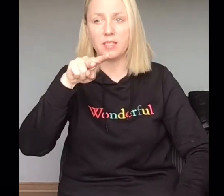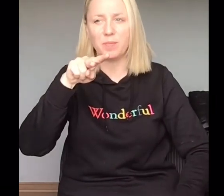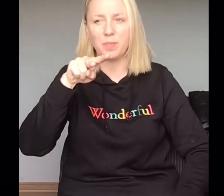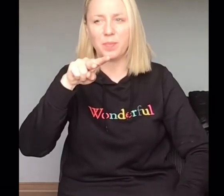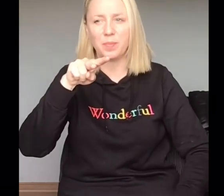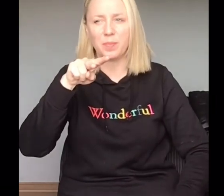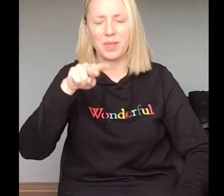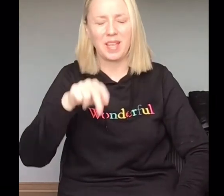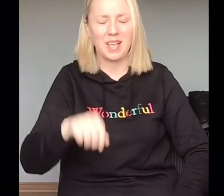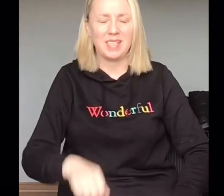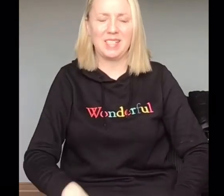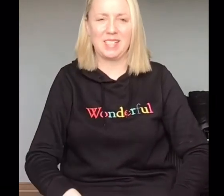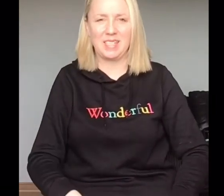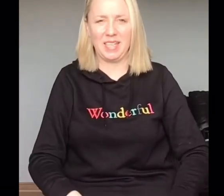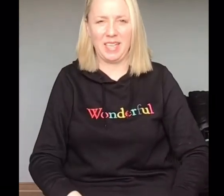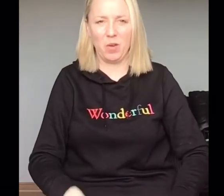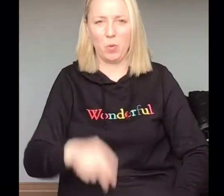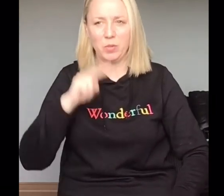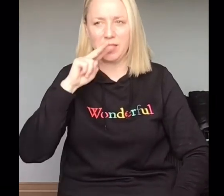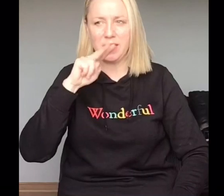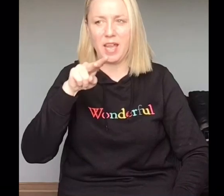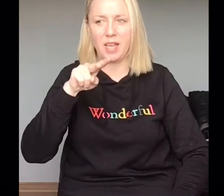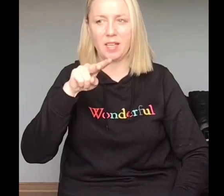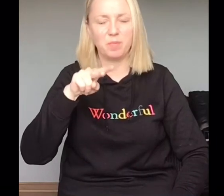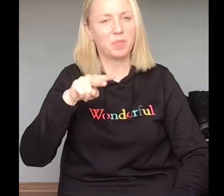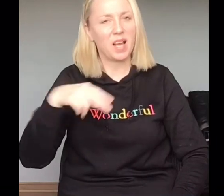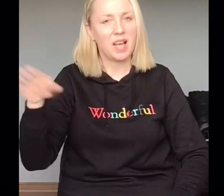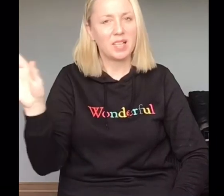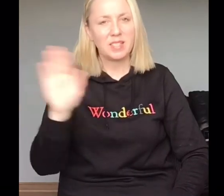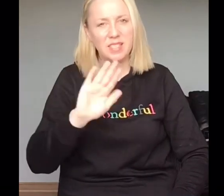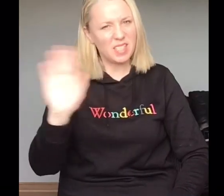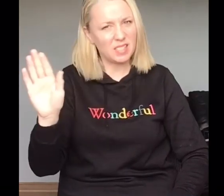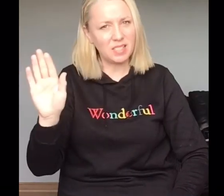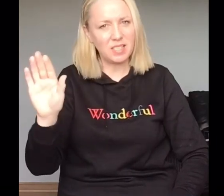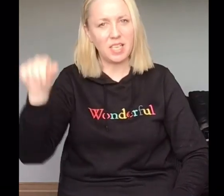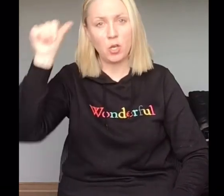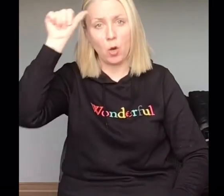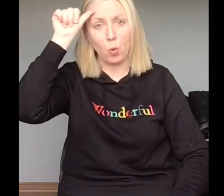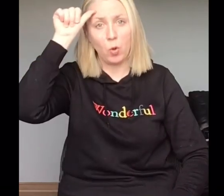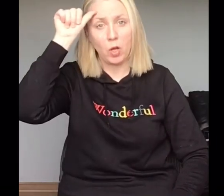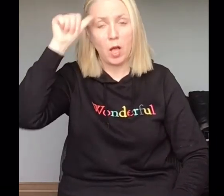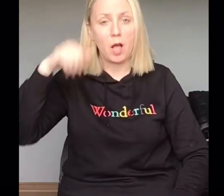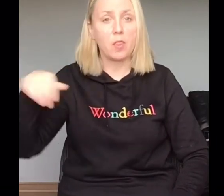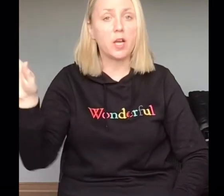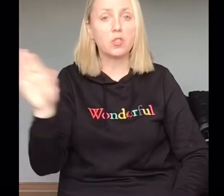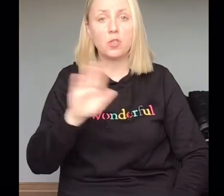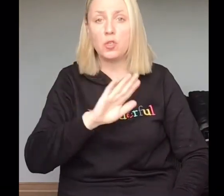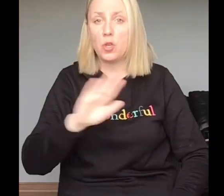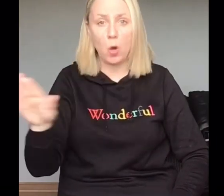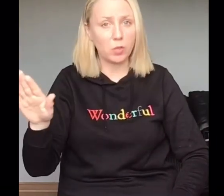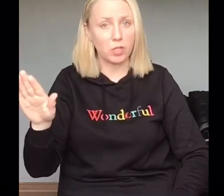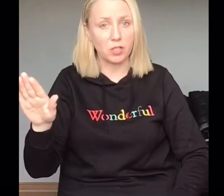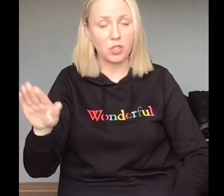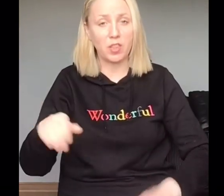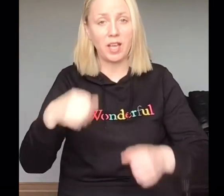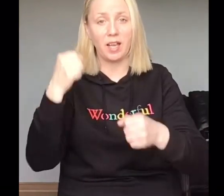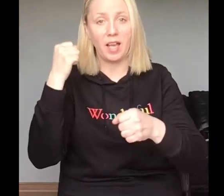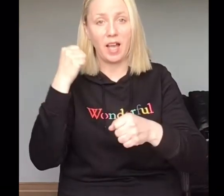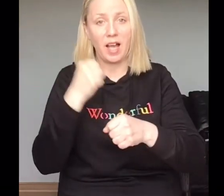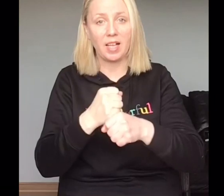Silly old snake, doesn't he know? There's no such thing as